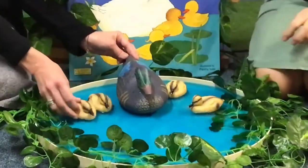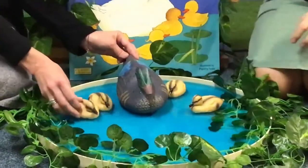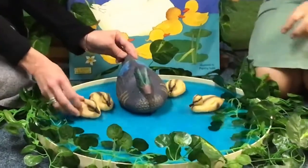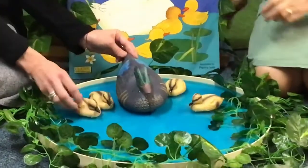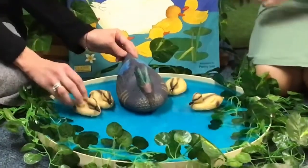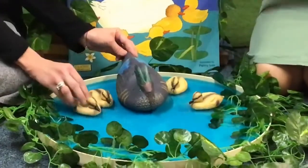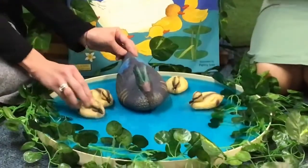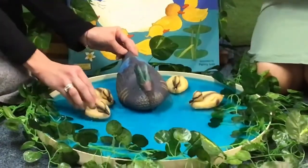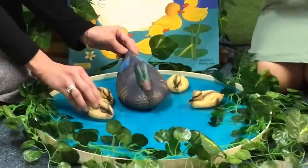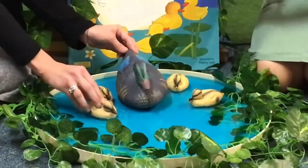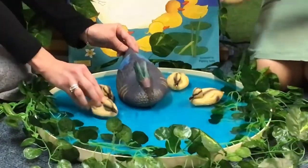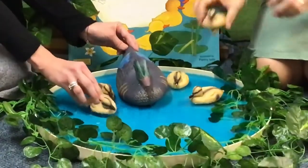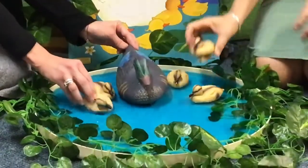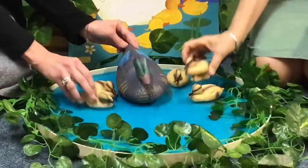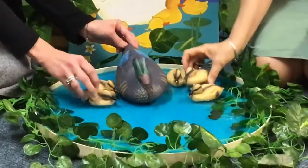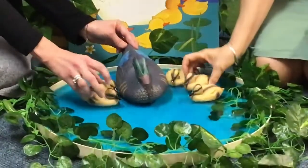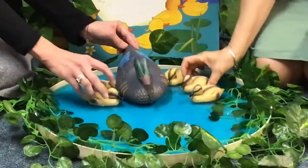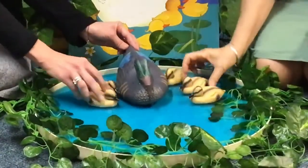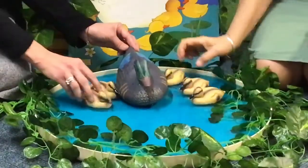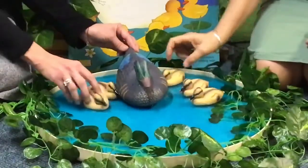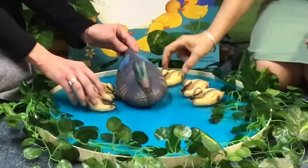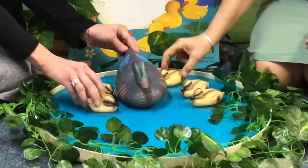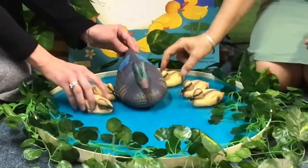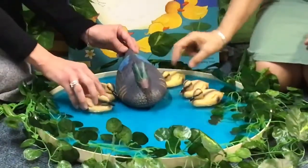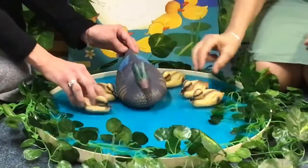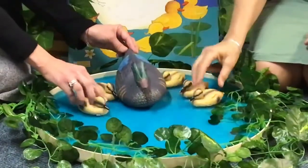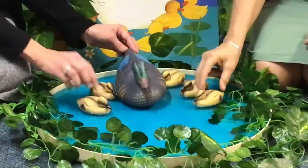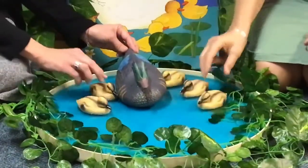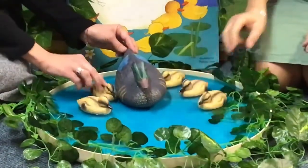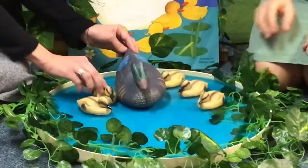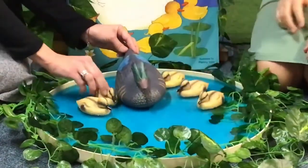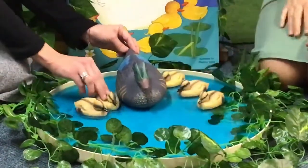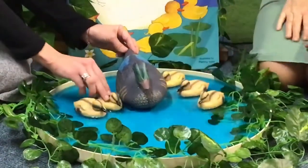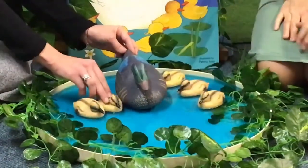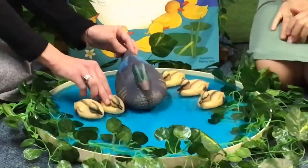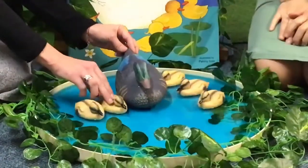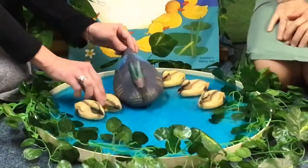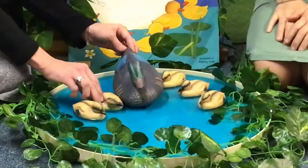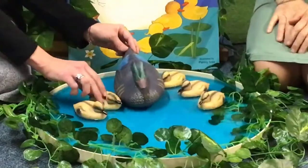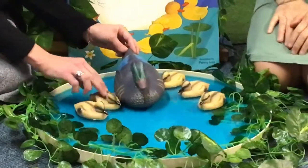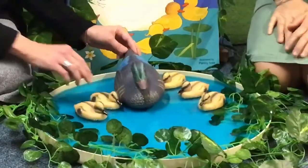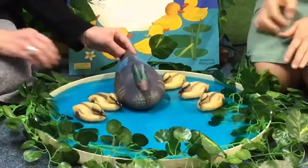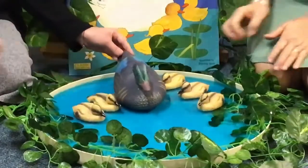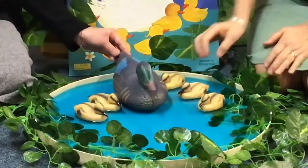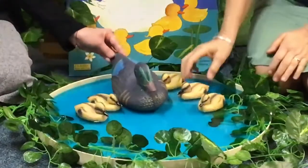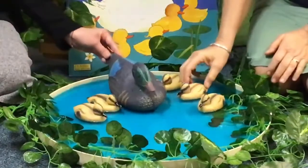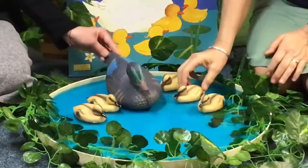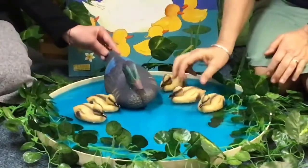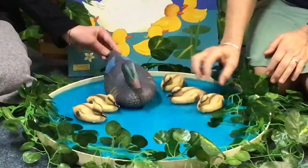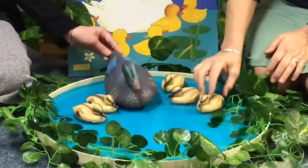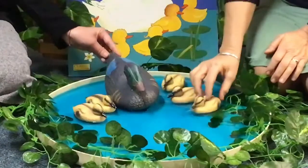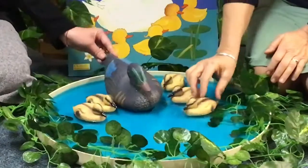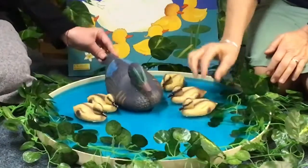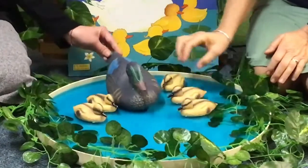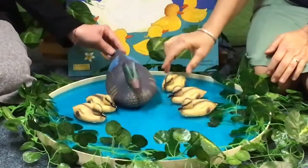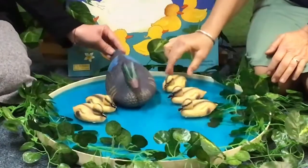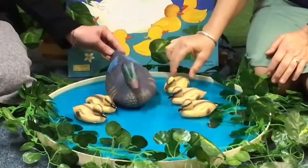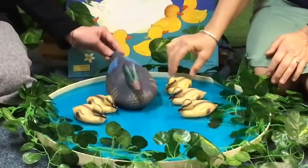little ducks came back. Quack, quack, quack, quack, quack, quack. Oh, they're happy to be home. They are happy to be